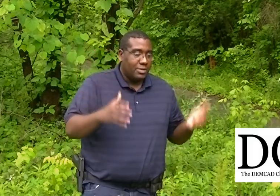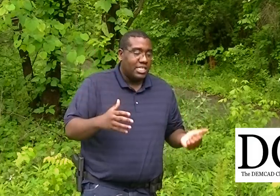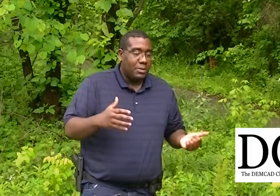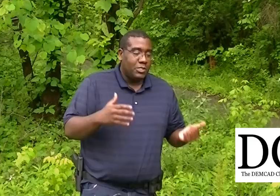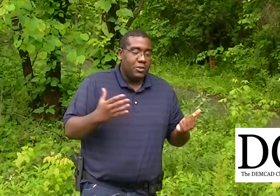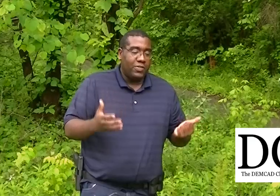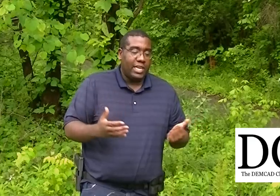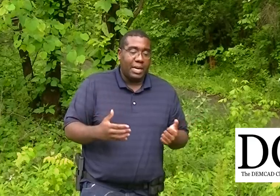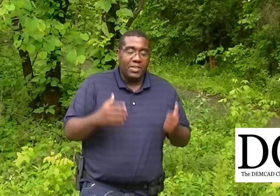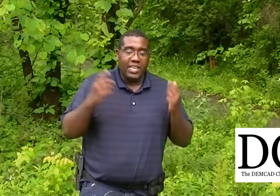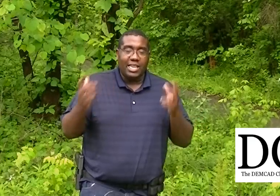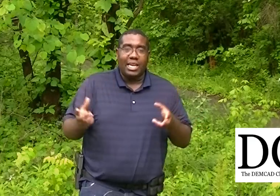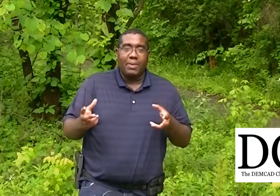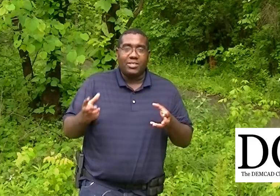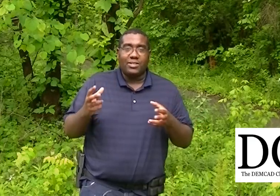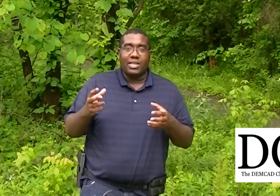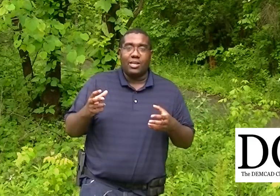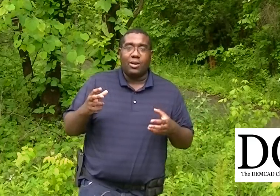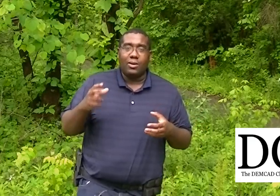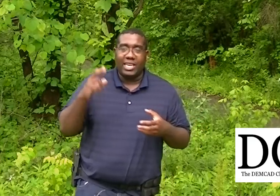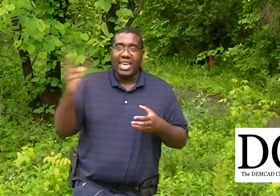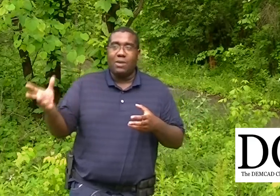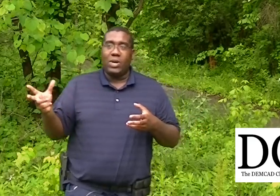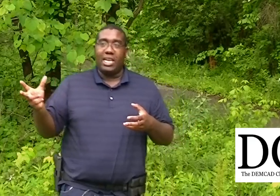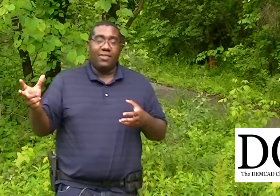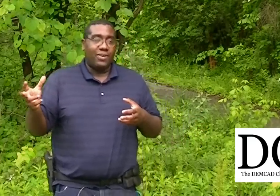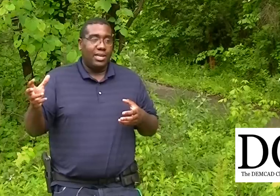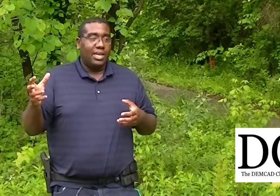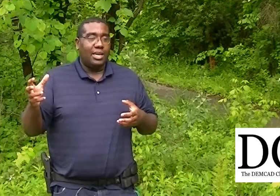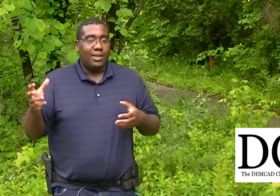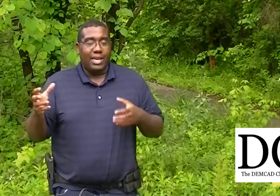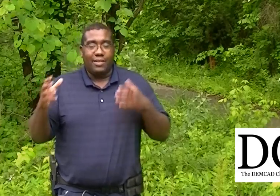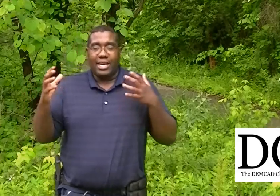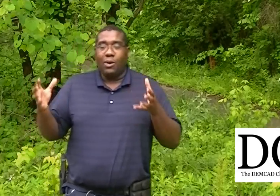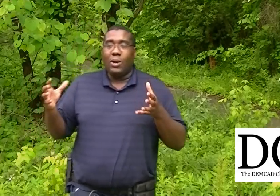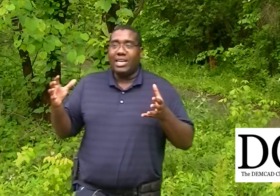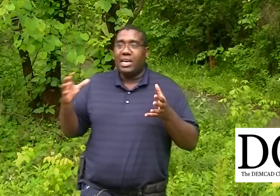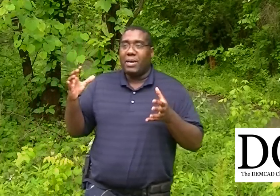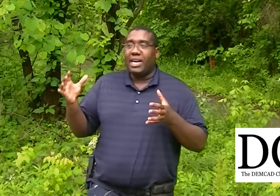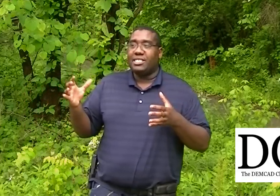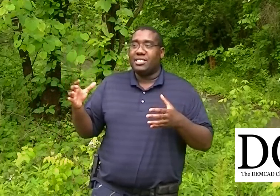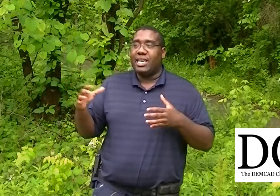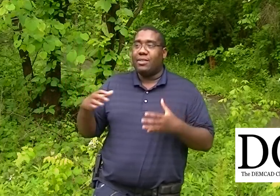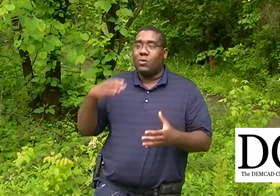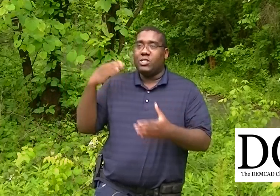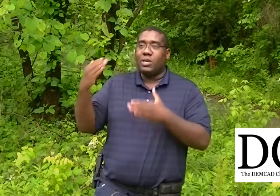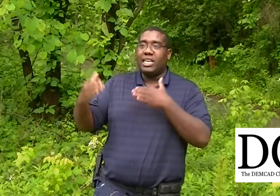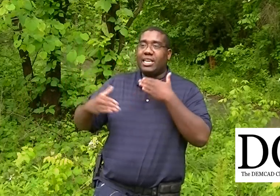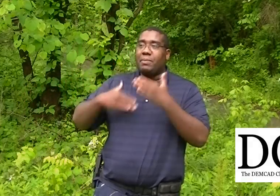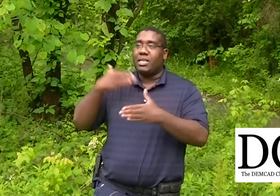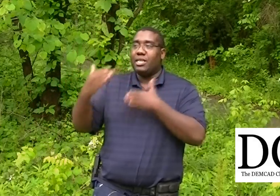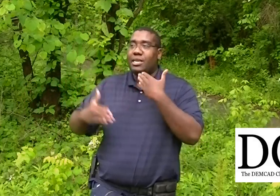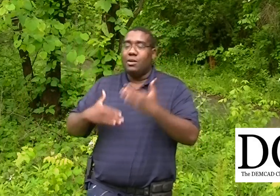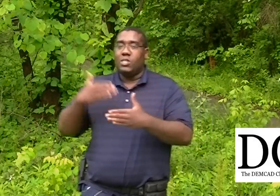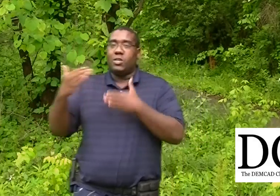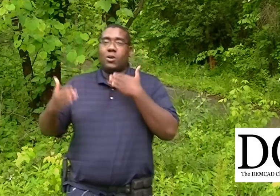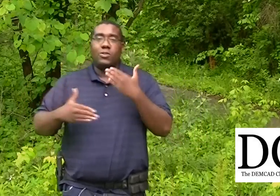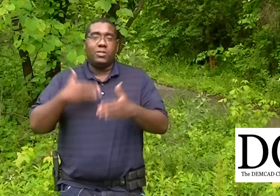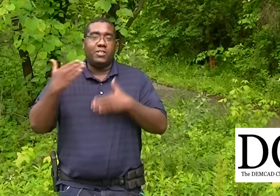Tell me what you think. I've been thinking a lot about something called the K-Wave. Now, the whole idea behind this is that we sort of economically, we sort of go through these